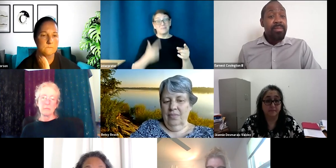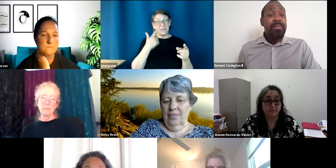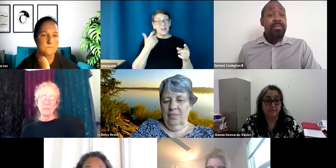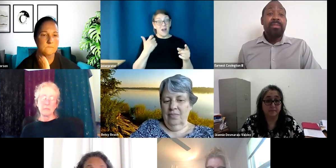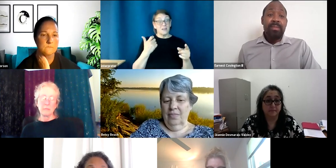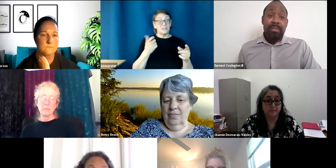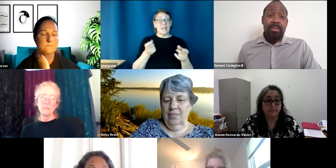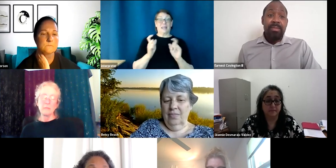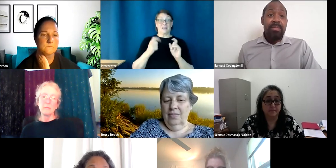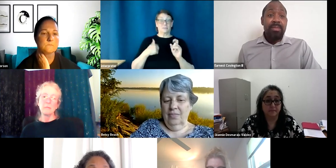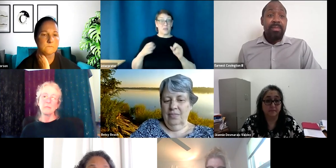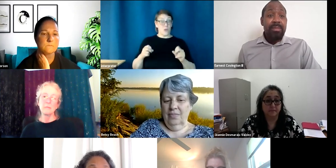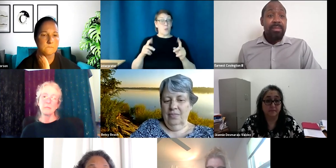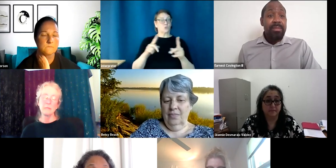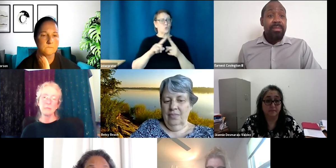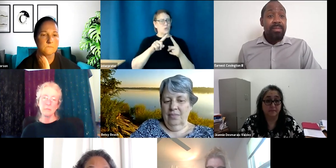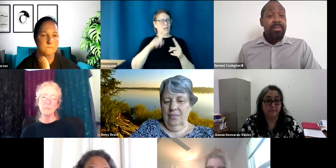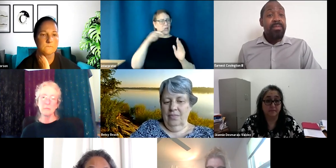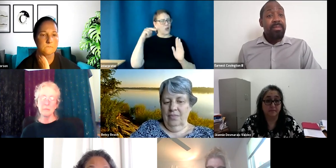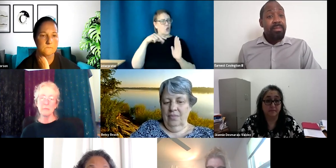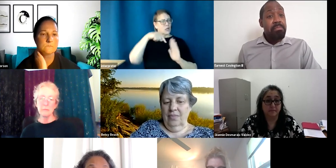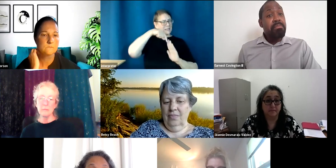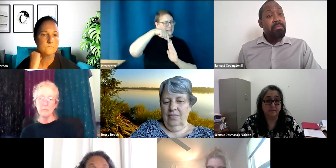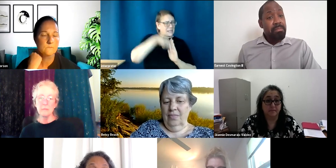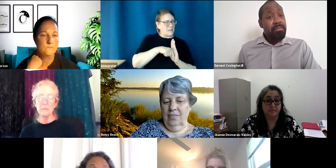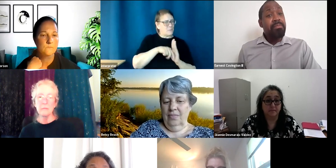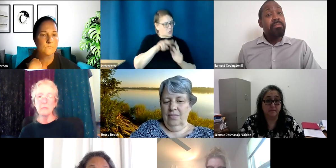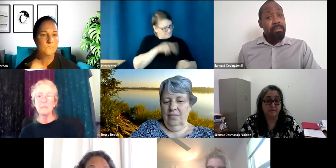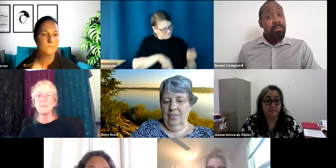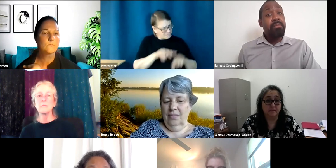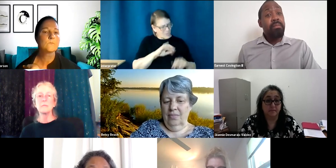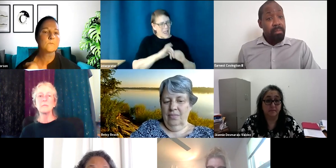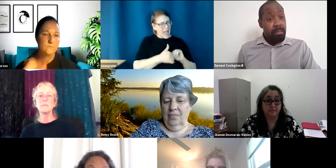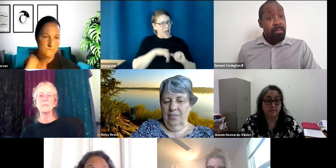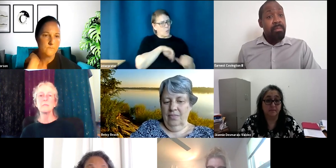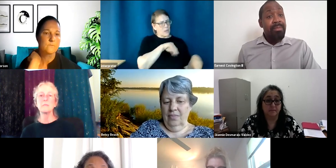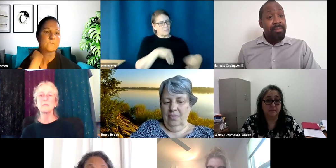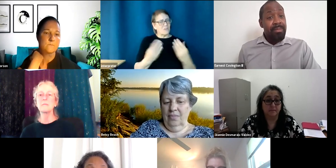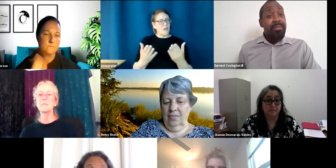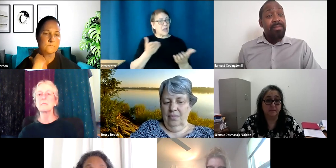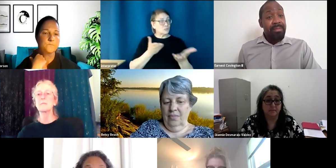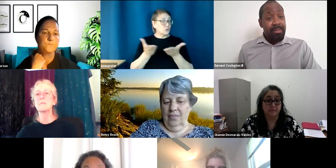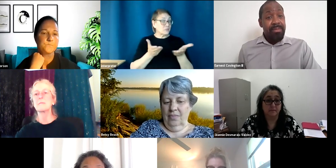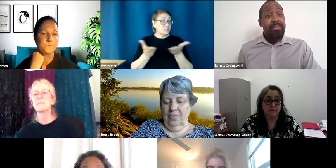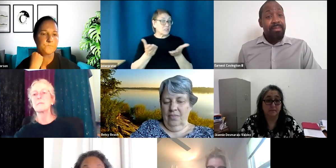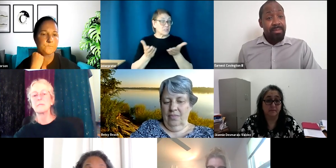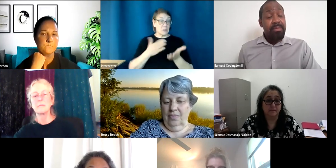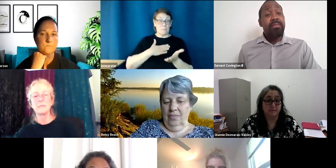gives me a chance to really look a little deeper at how we provide services. You know, my goal and my hope